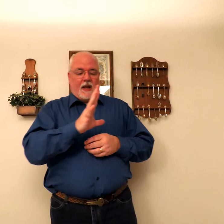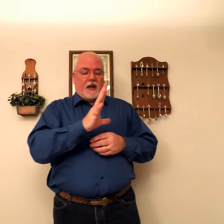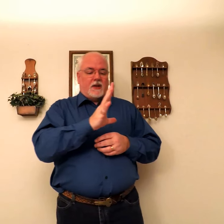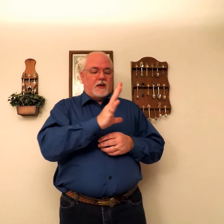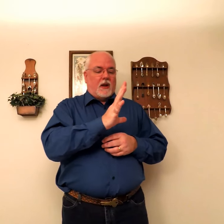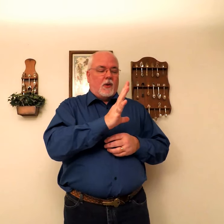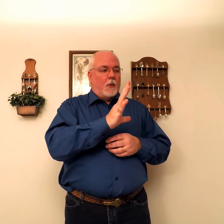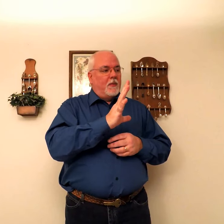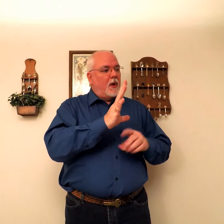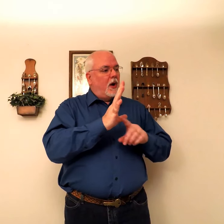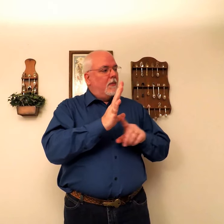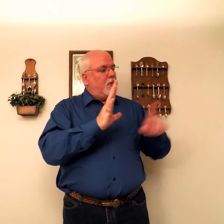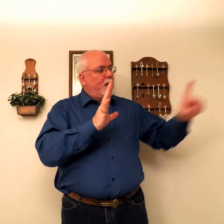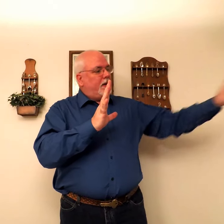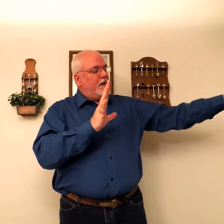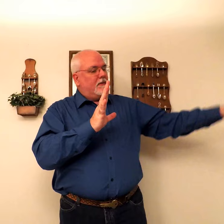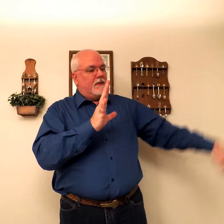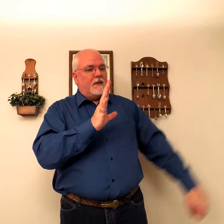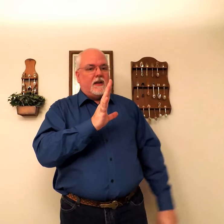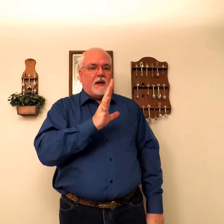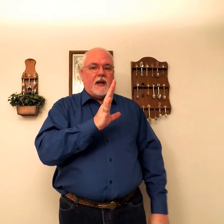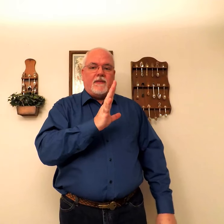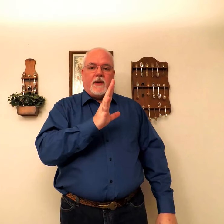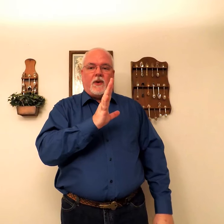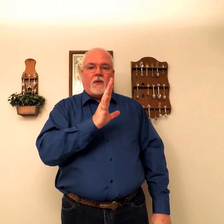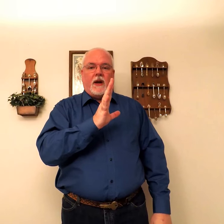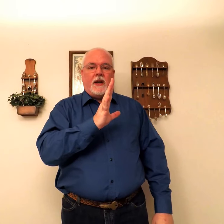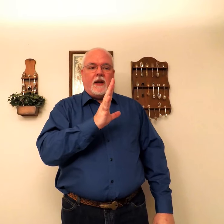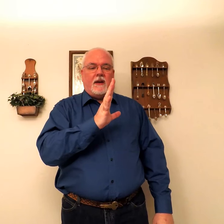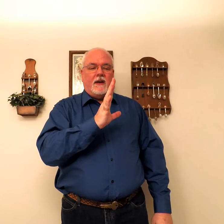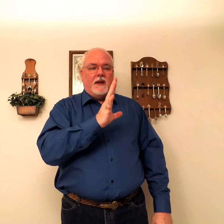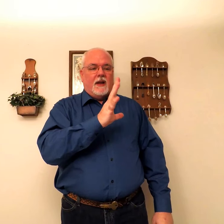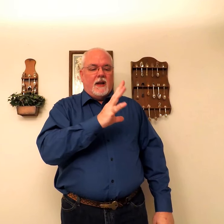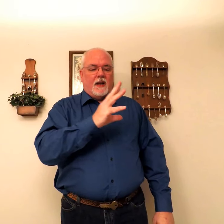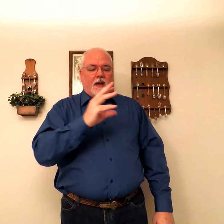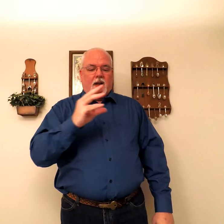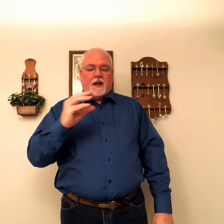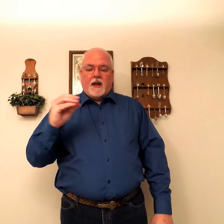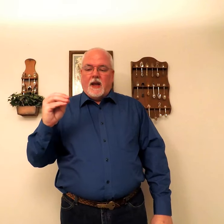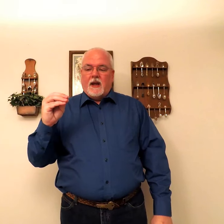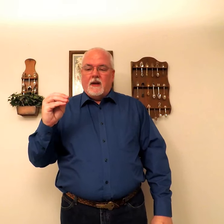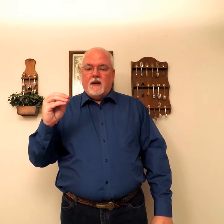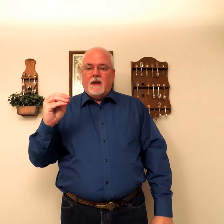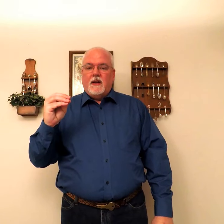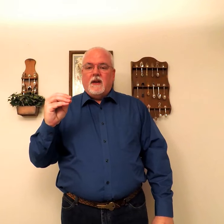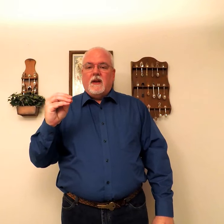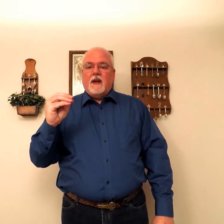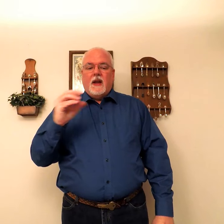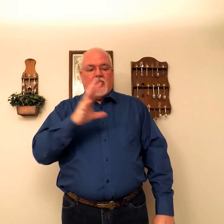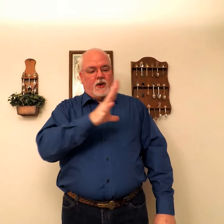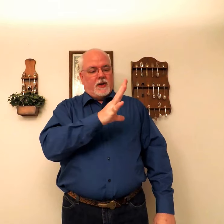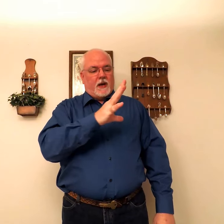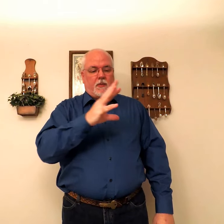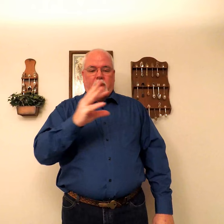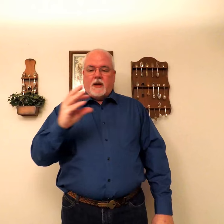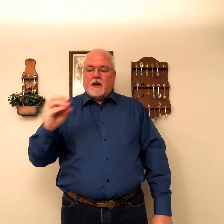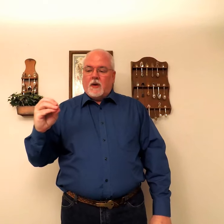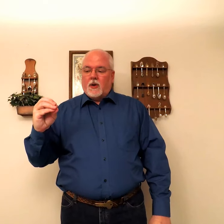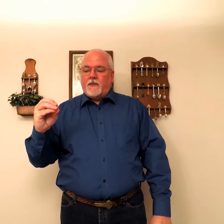With an open palm pointing to the left if you're right-handed. And. Just kind of bring all your